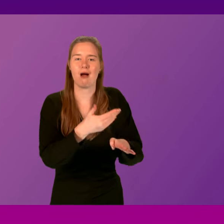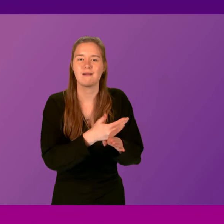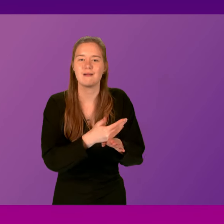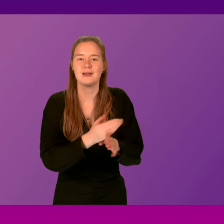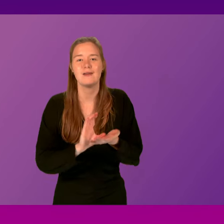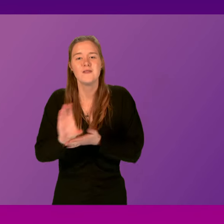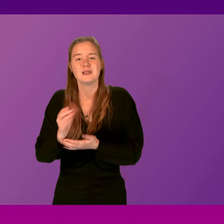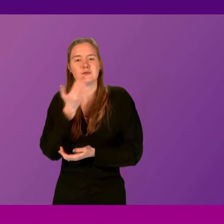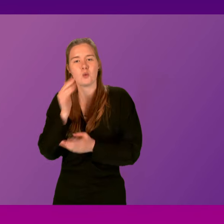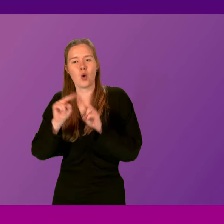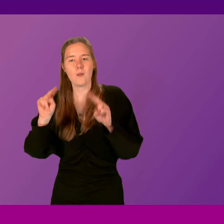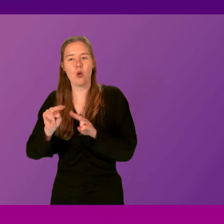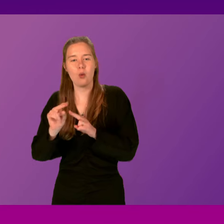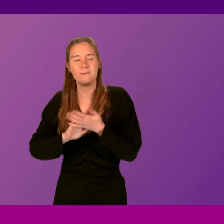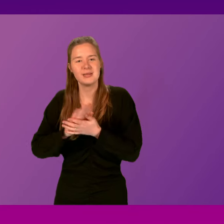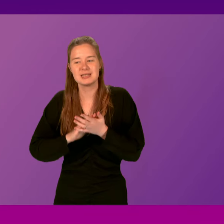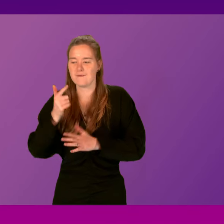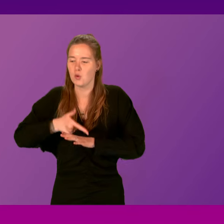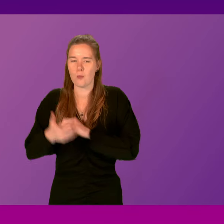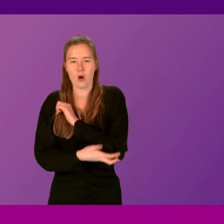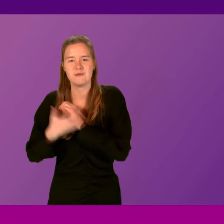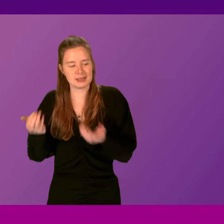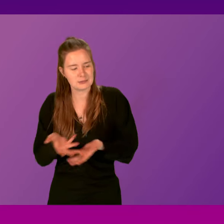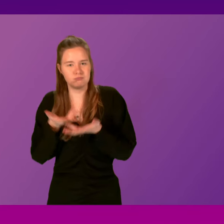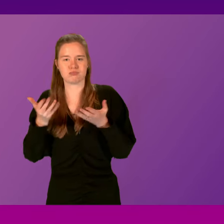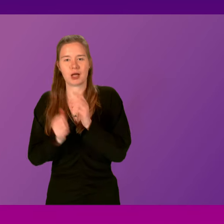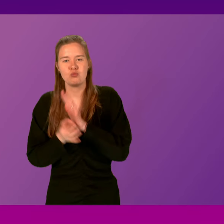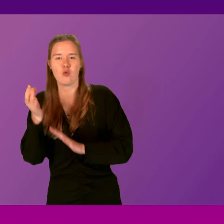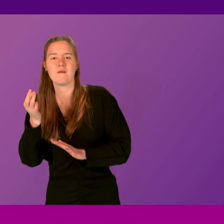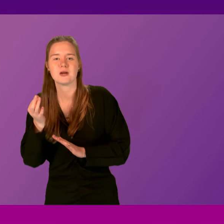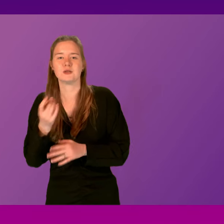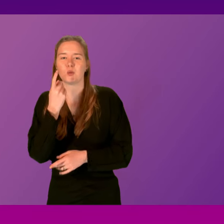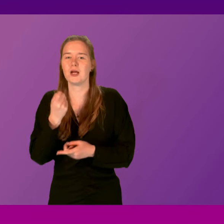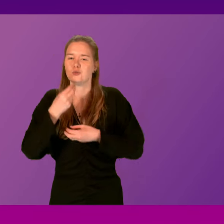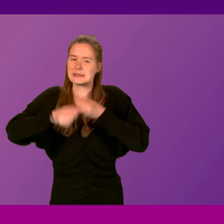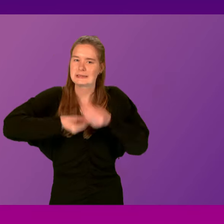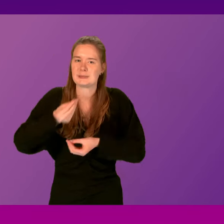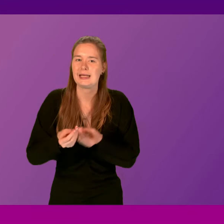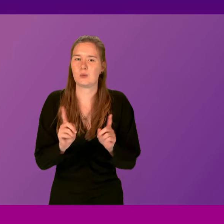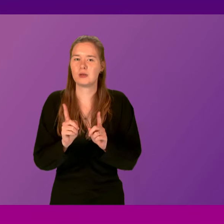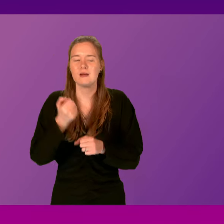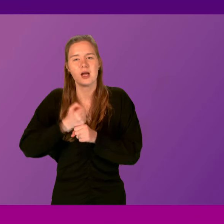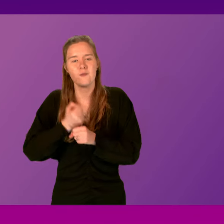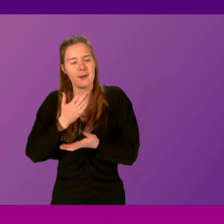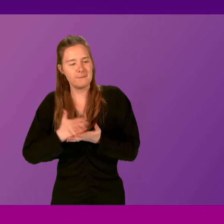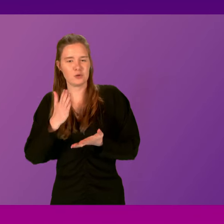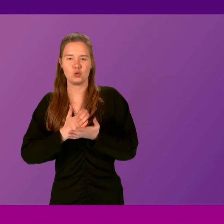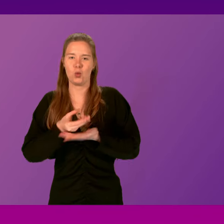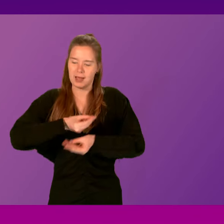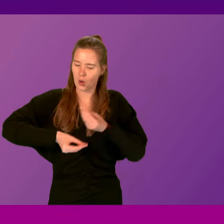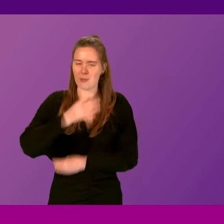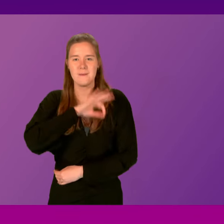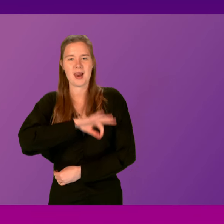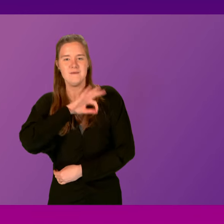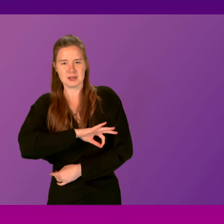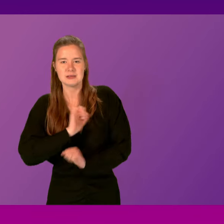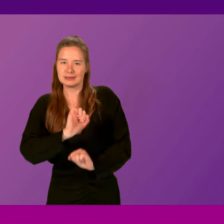warm homes lifts people out of fuel poverty. So can the first minister outline how the government will ensure that the economic benefits